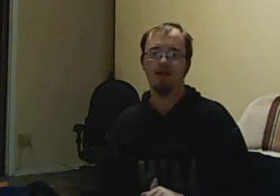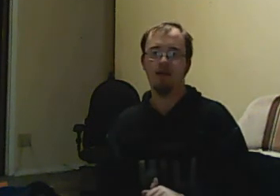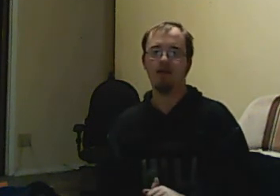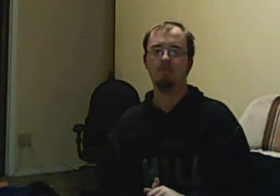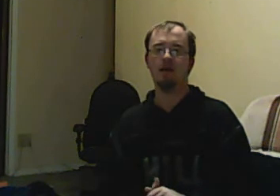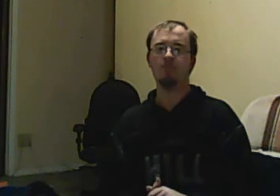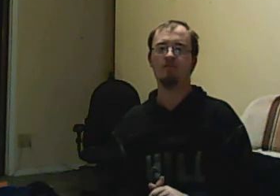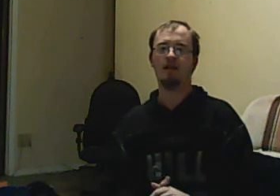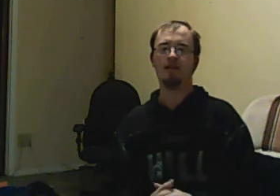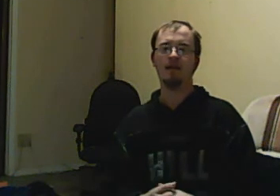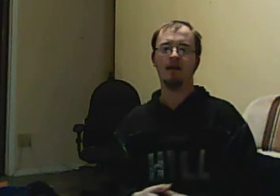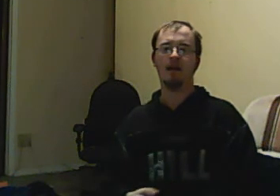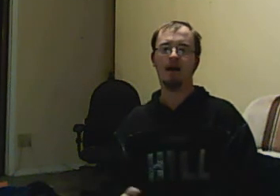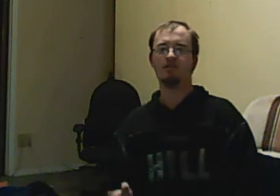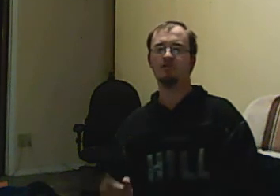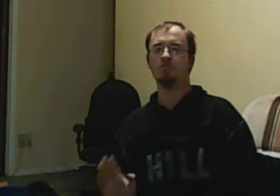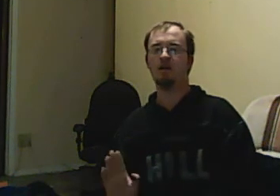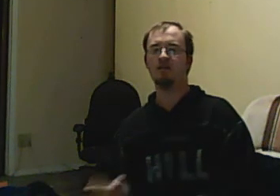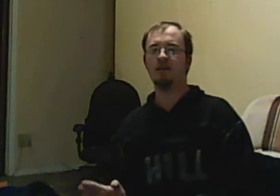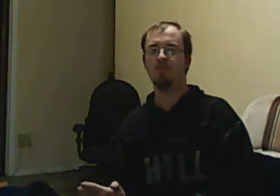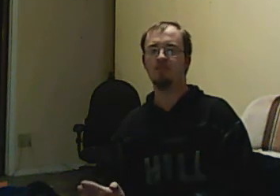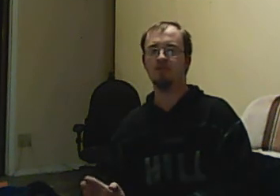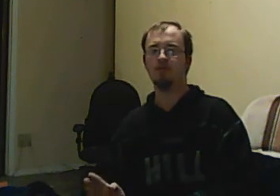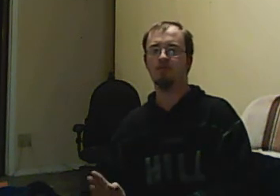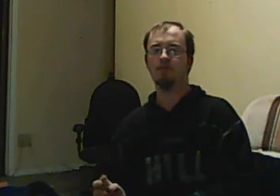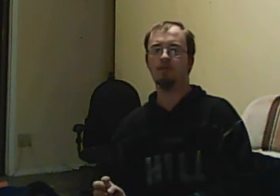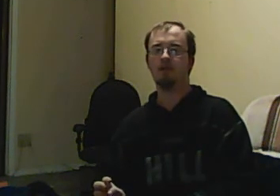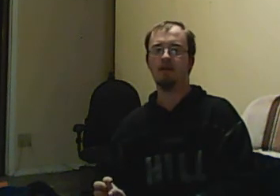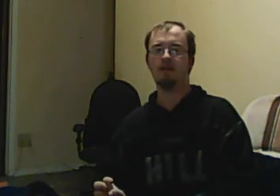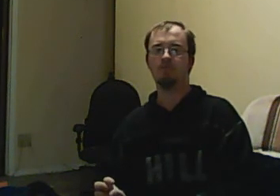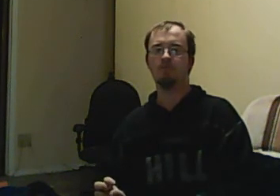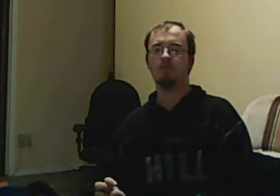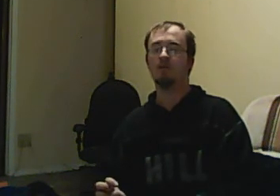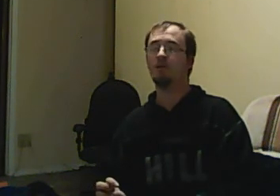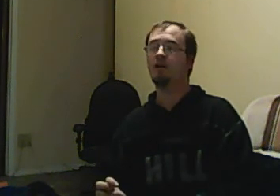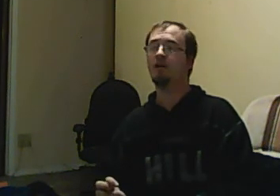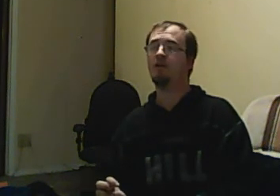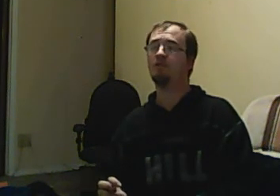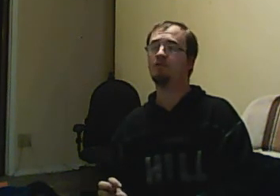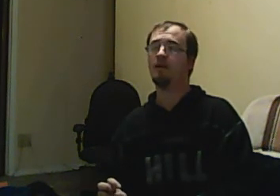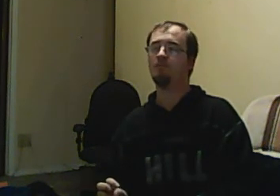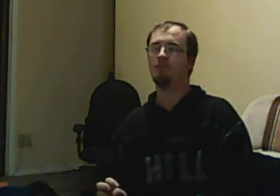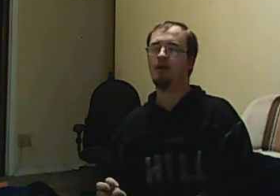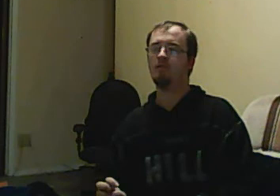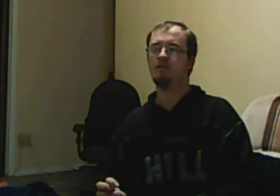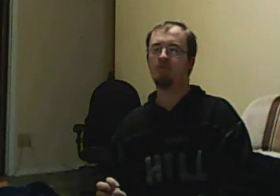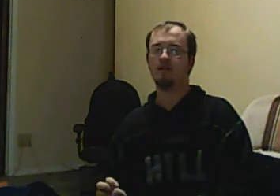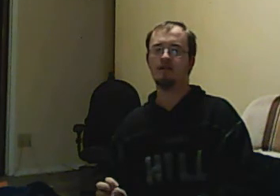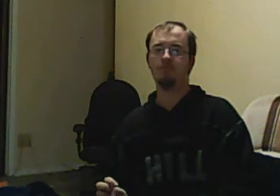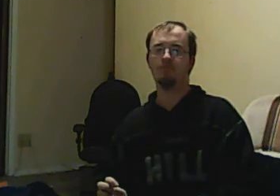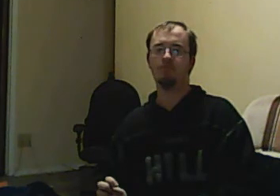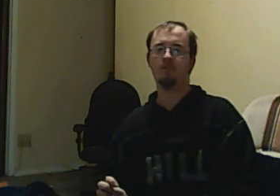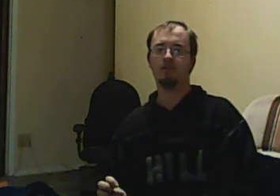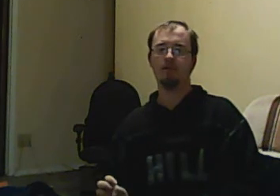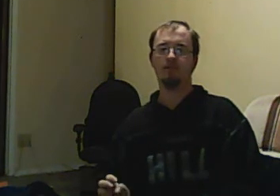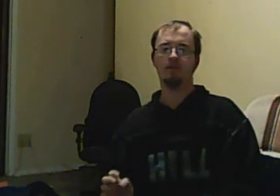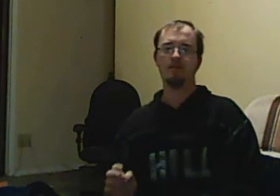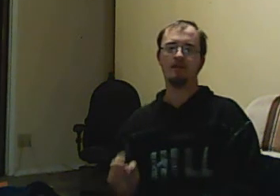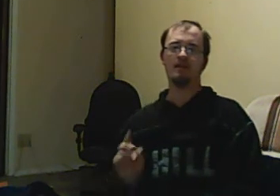And my personality, I just want him to, I guess, oh crap. I would say Brandon, but that's not the